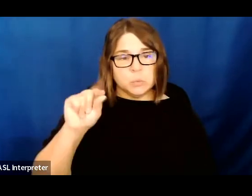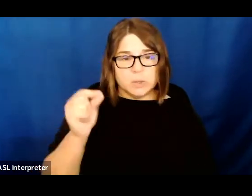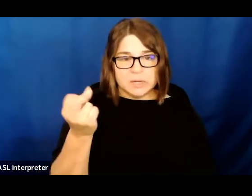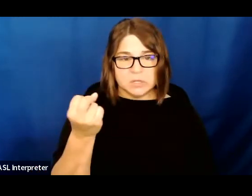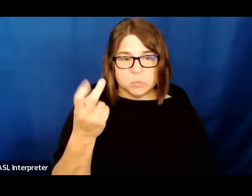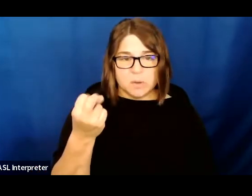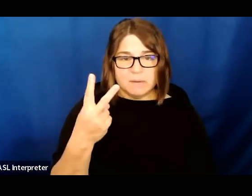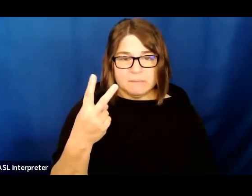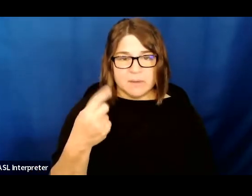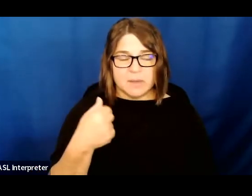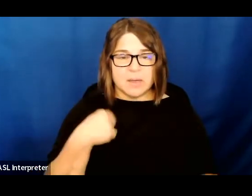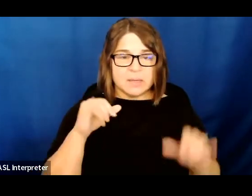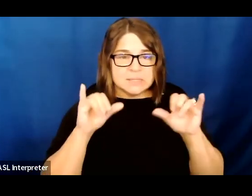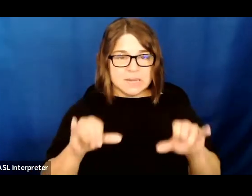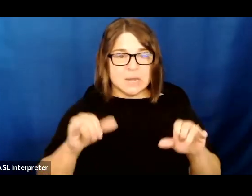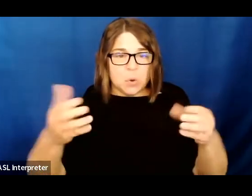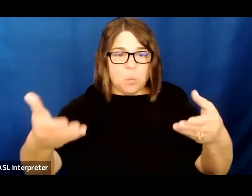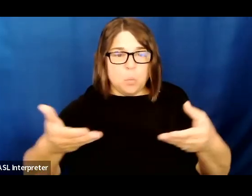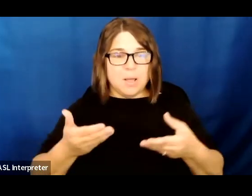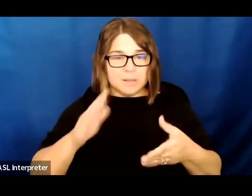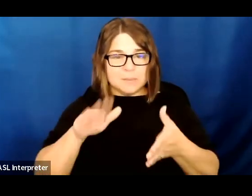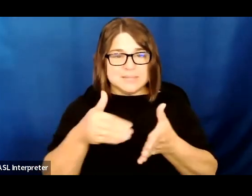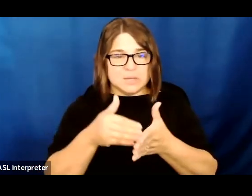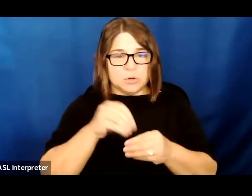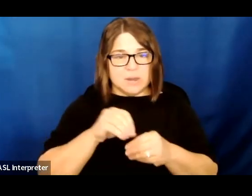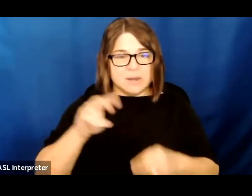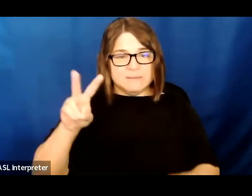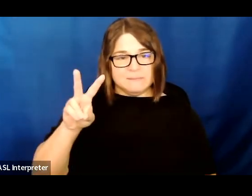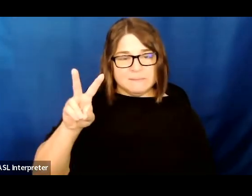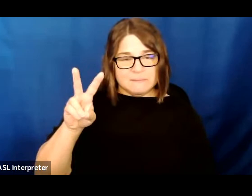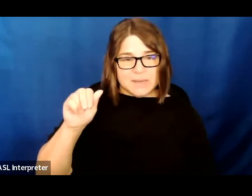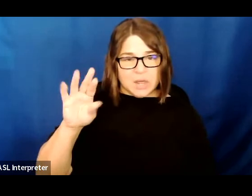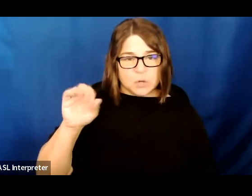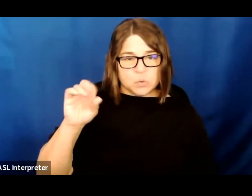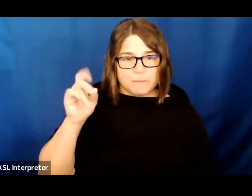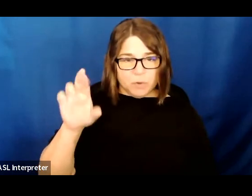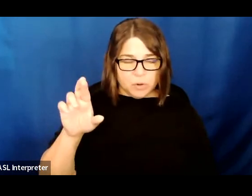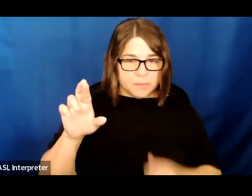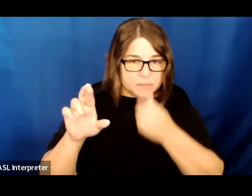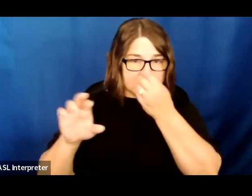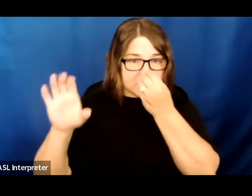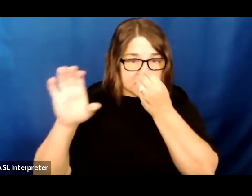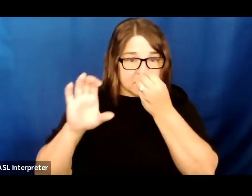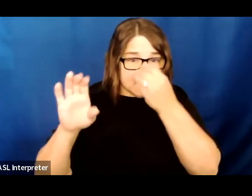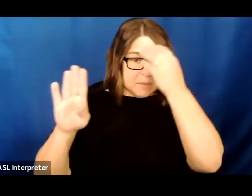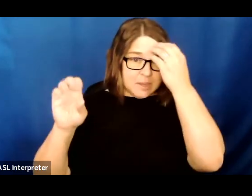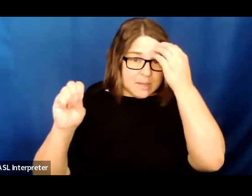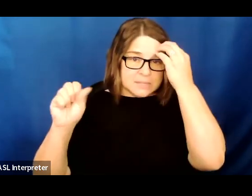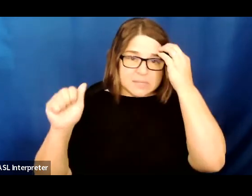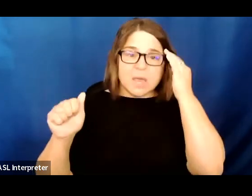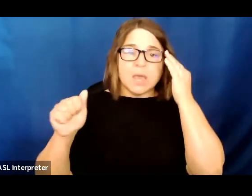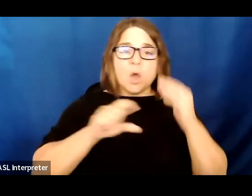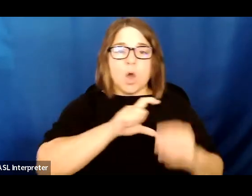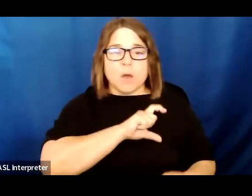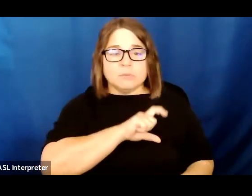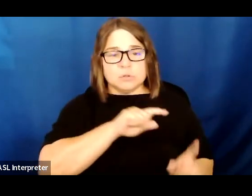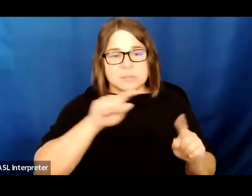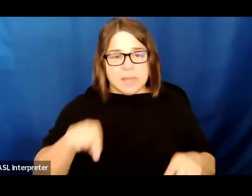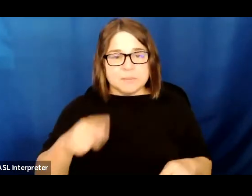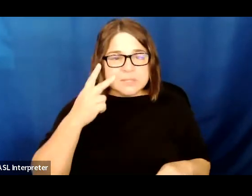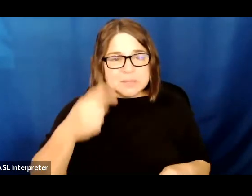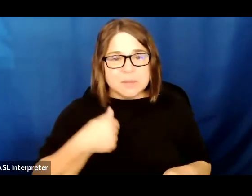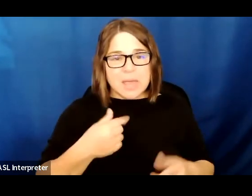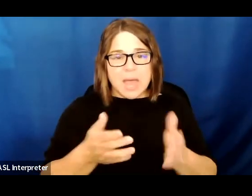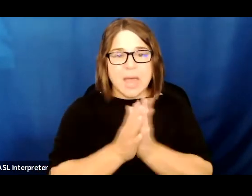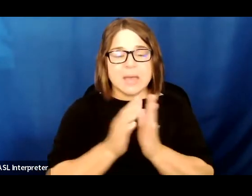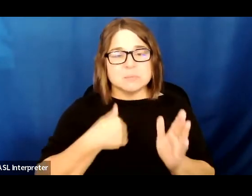staying in a welcome center in Vancouver when CBSA officers came to see me. They asked me